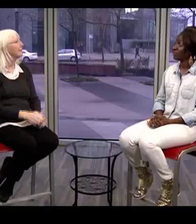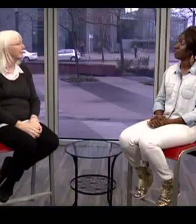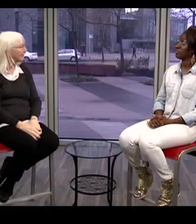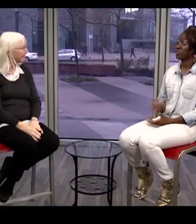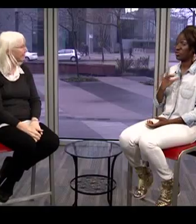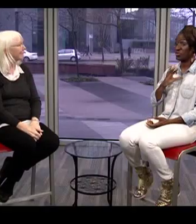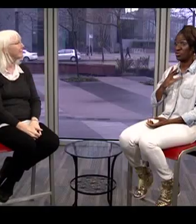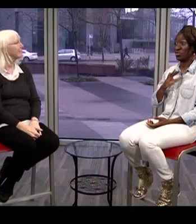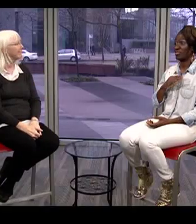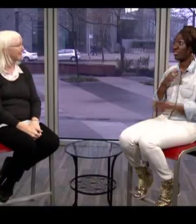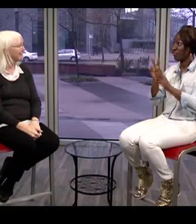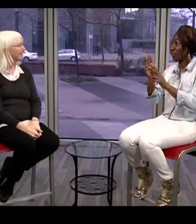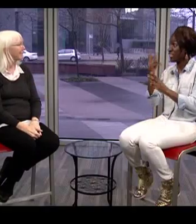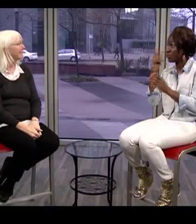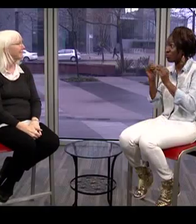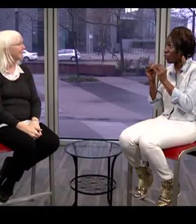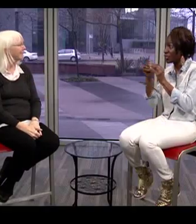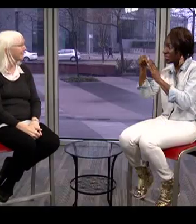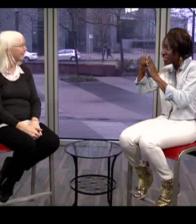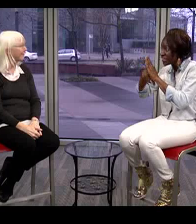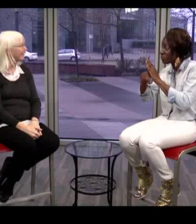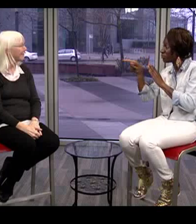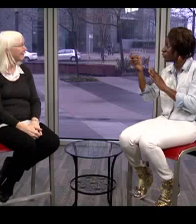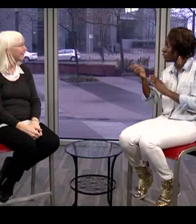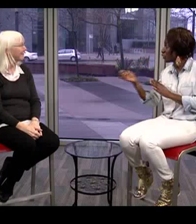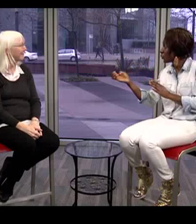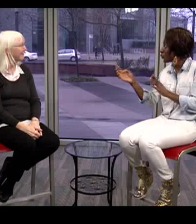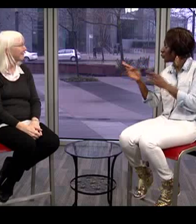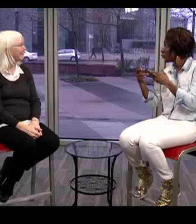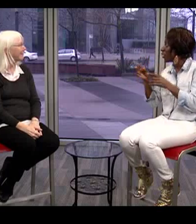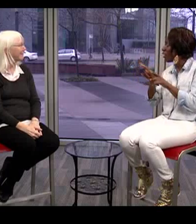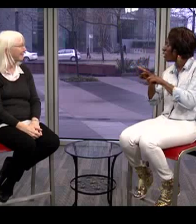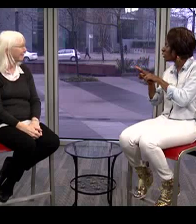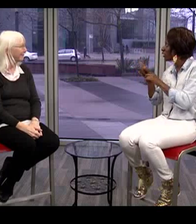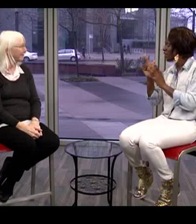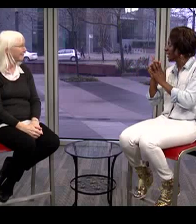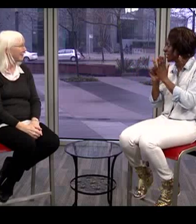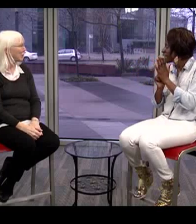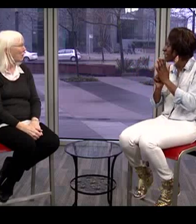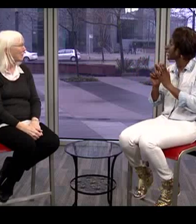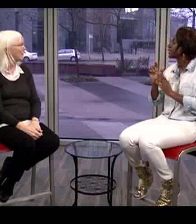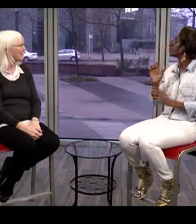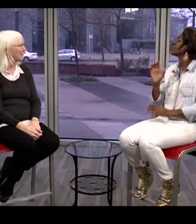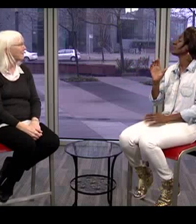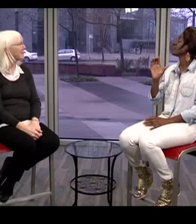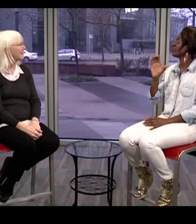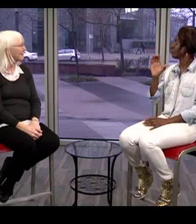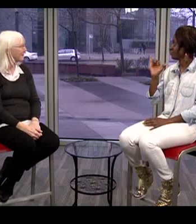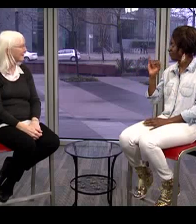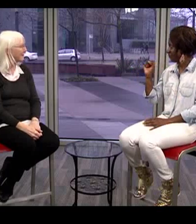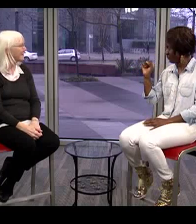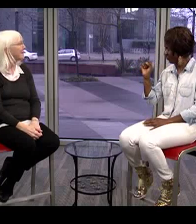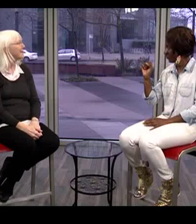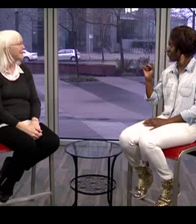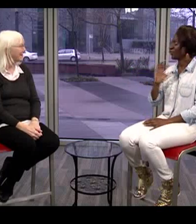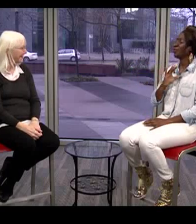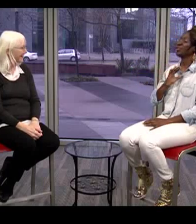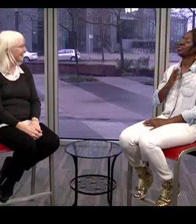Also, we have the audio systems for workshops. about that. I'm looking forward to hearing more about the legal